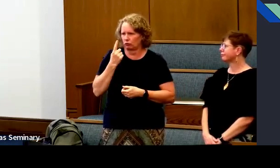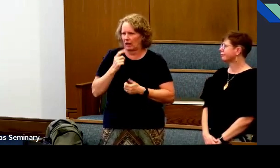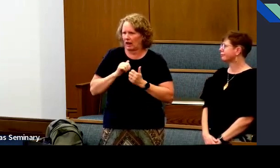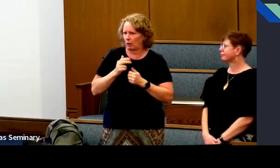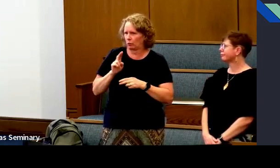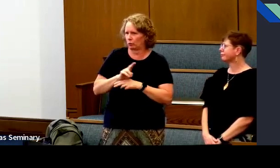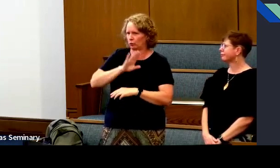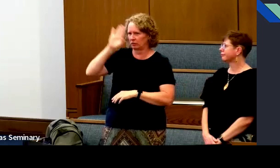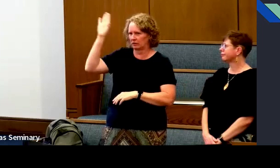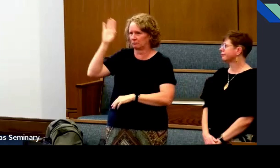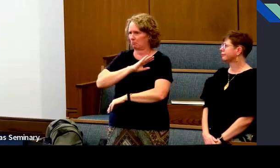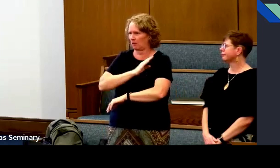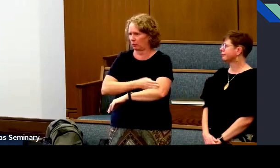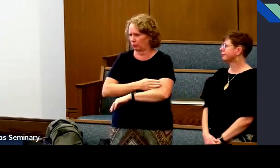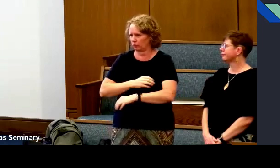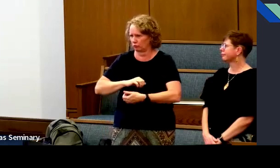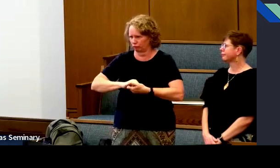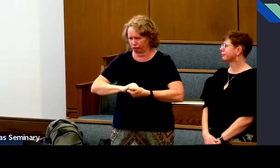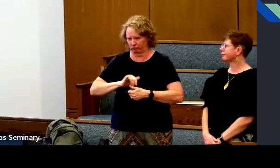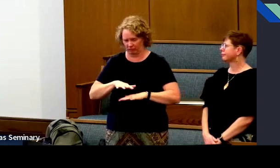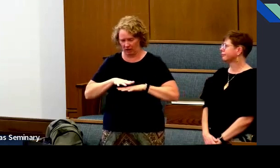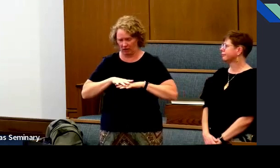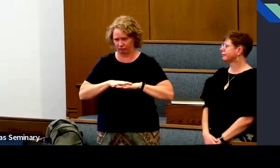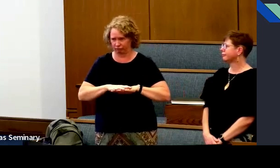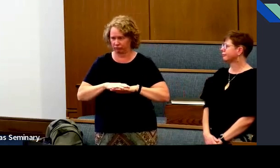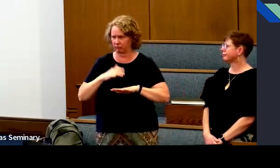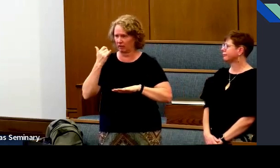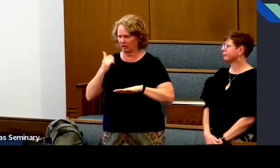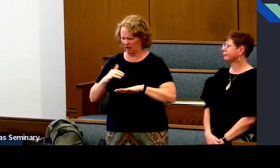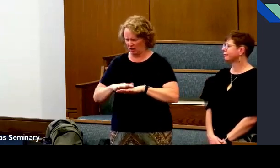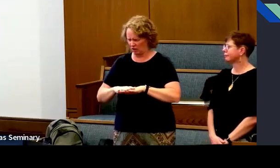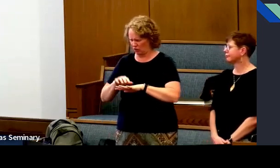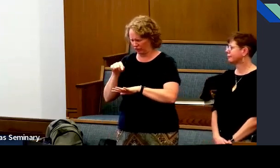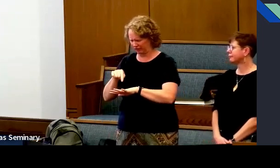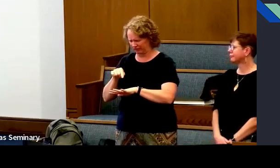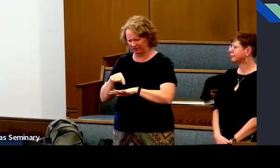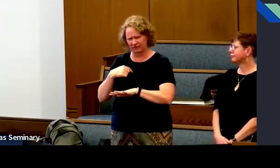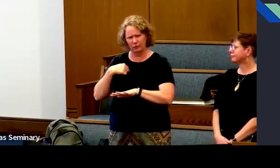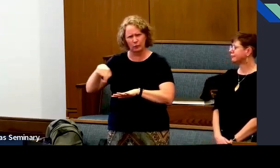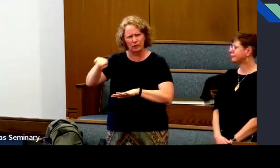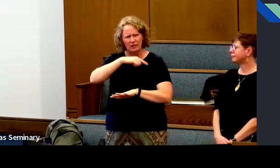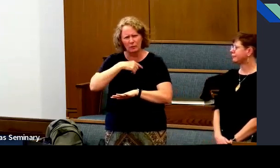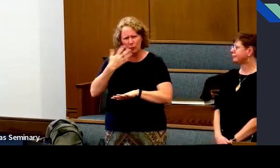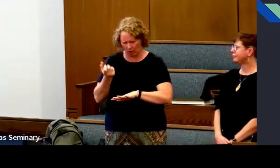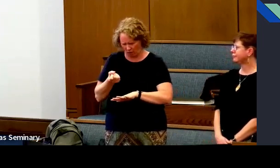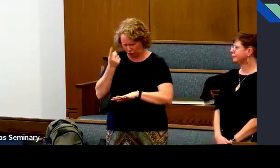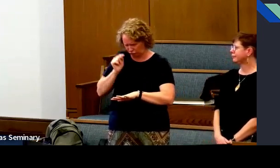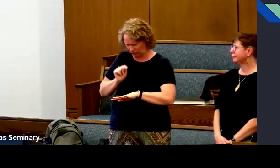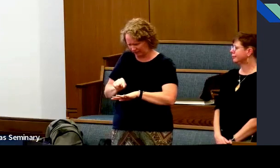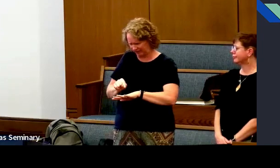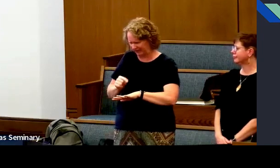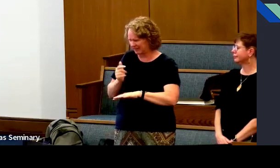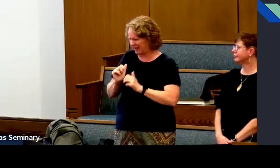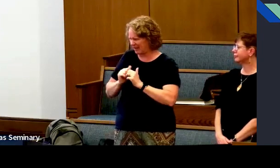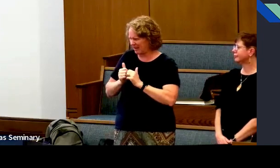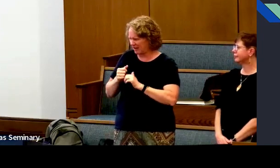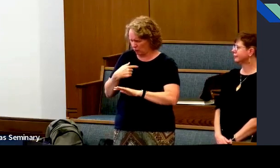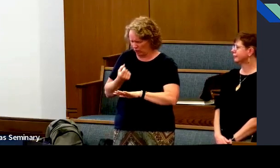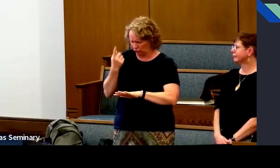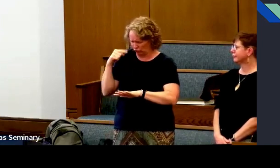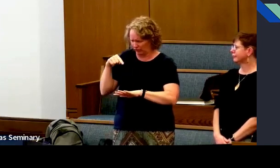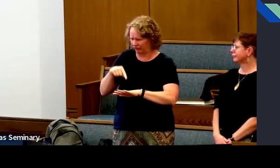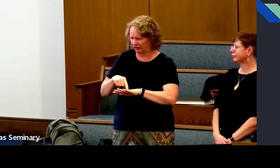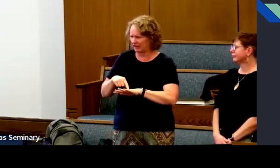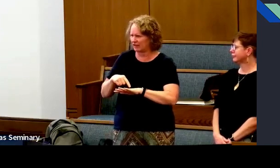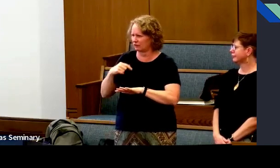and understand how to use his power to weave everything together. And now we want to understand